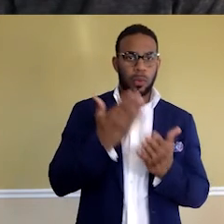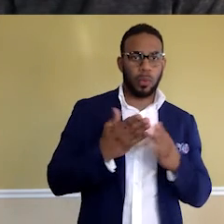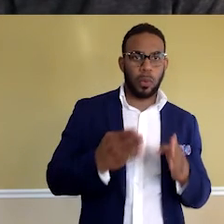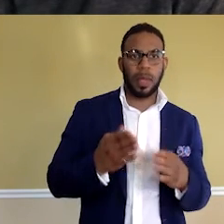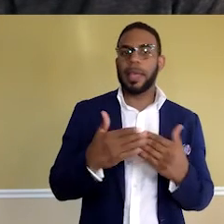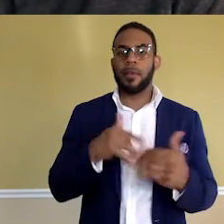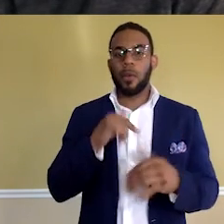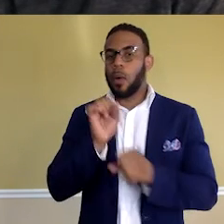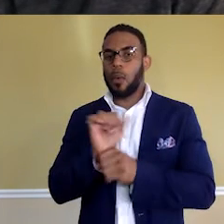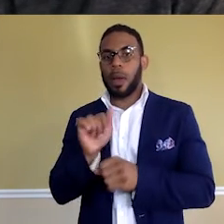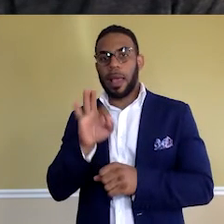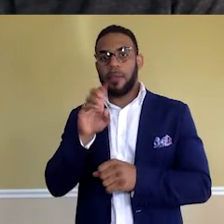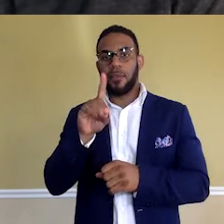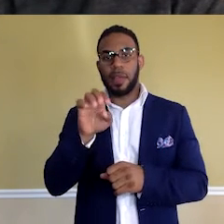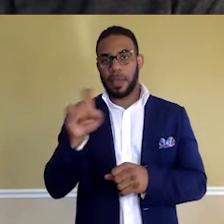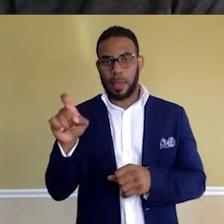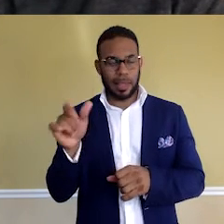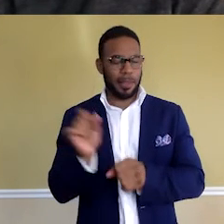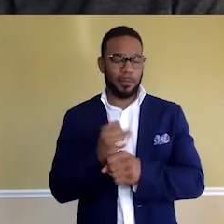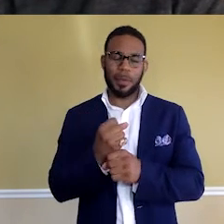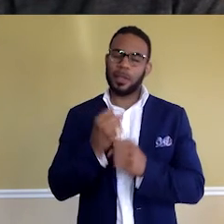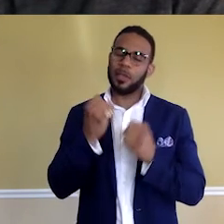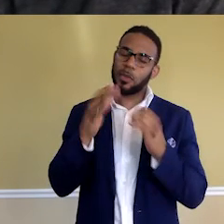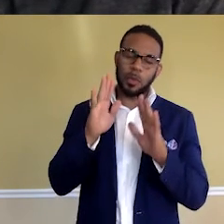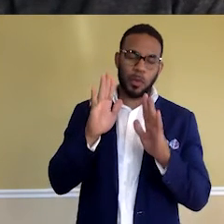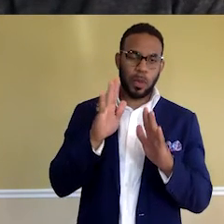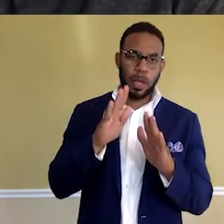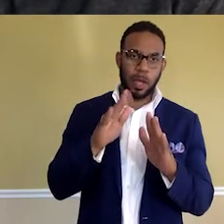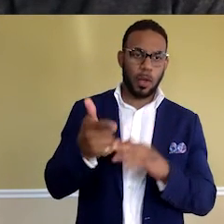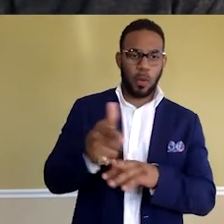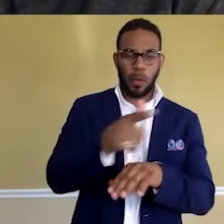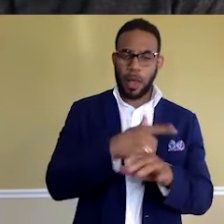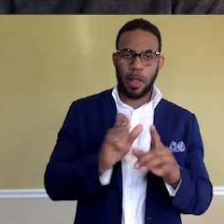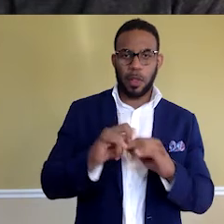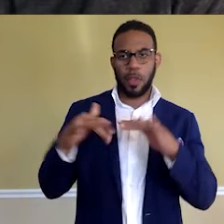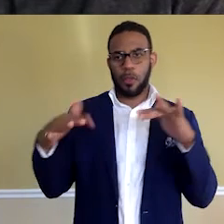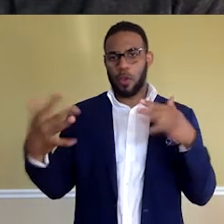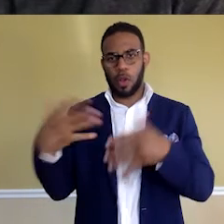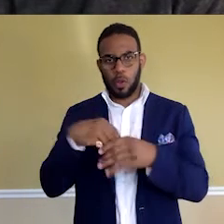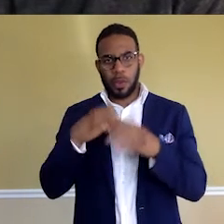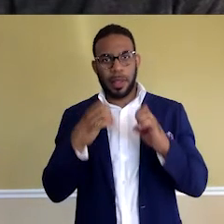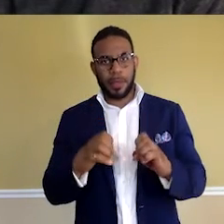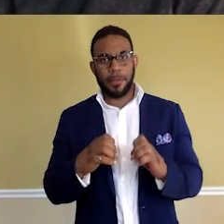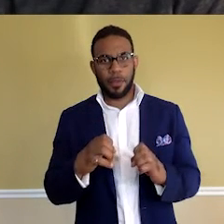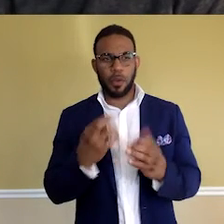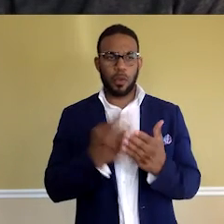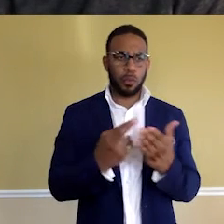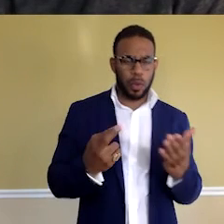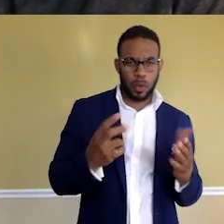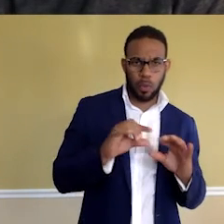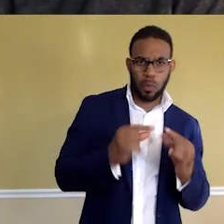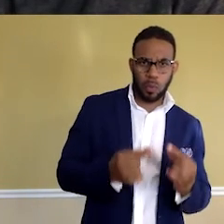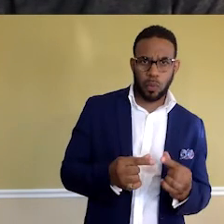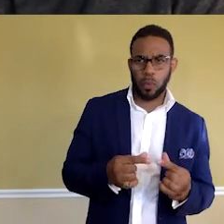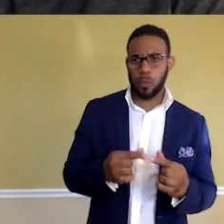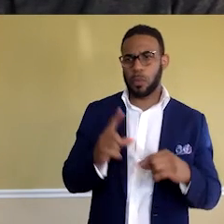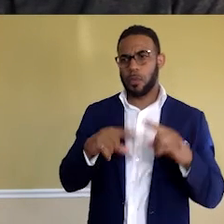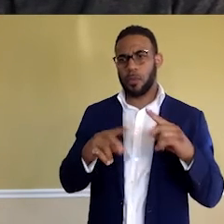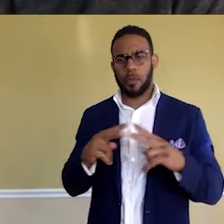where I work at FedEx, they have made so many great grounds with their diversity, inclusion efforts, resource groups. I'm very proud to work there. I'm very